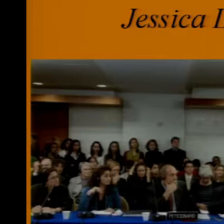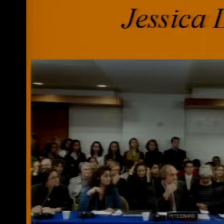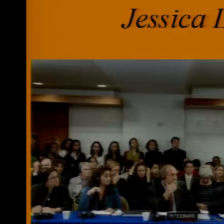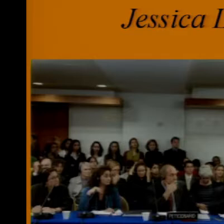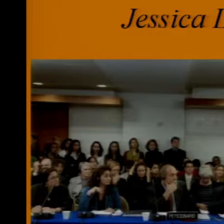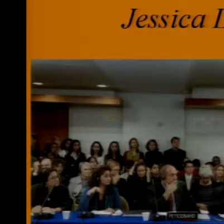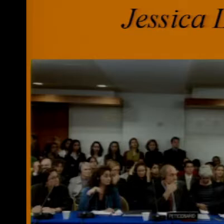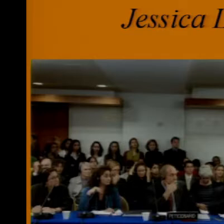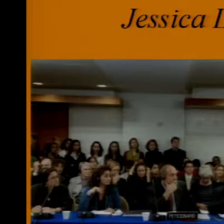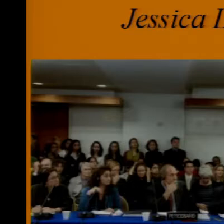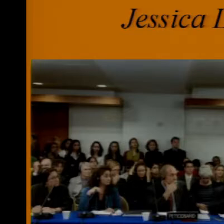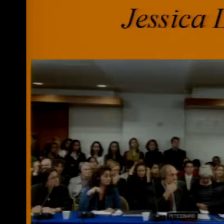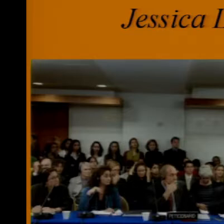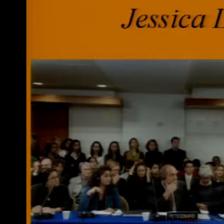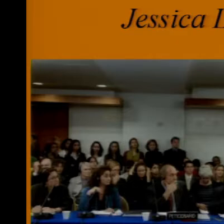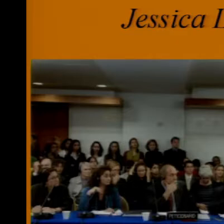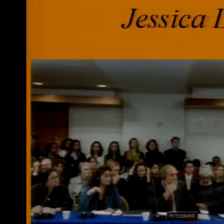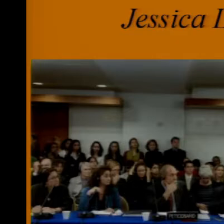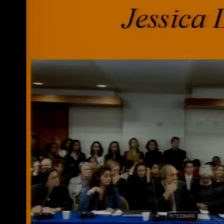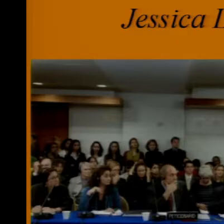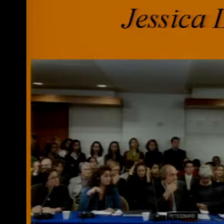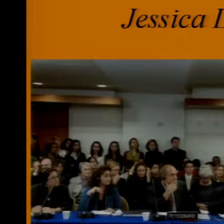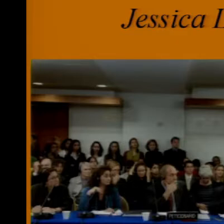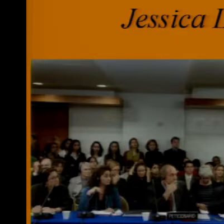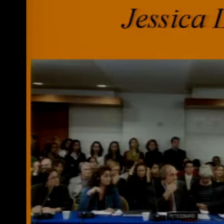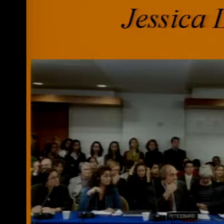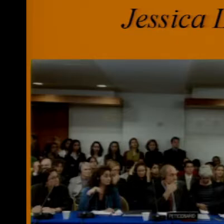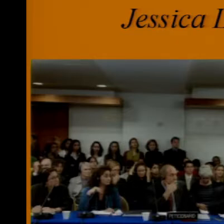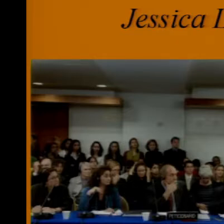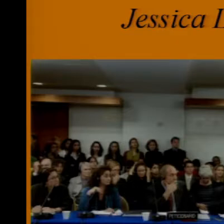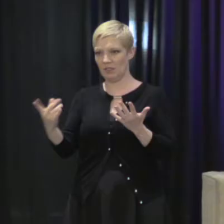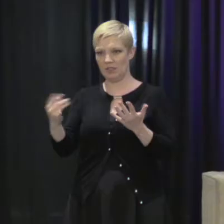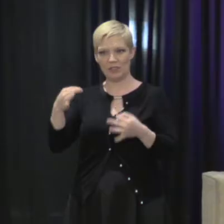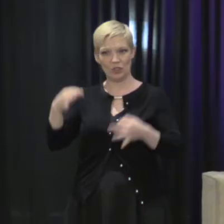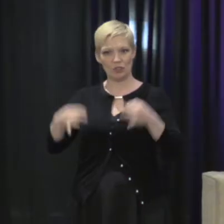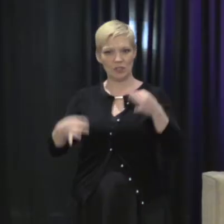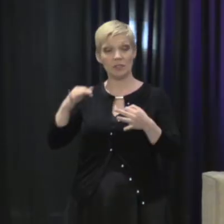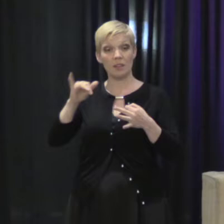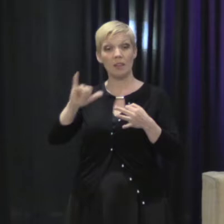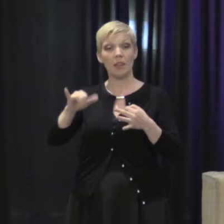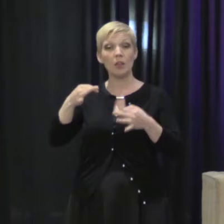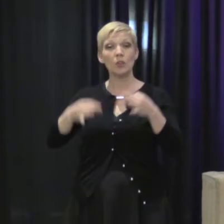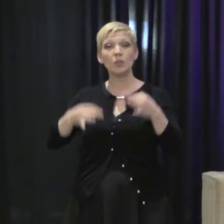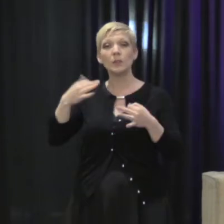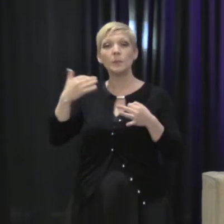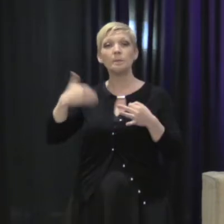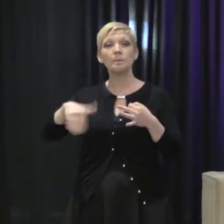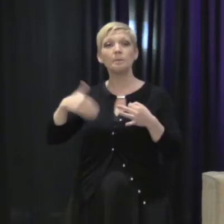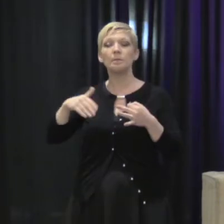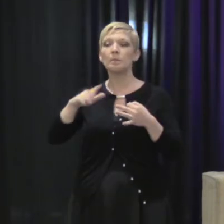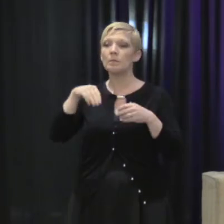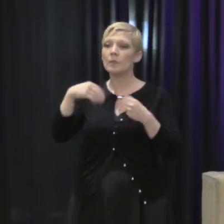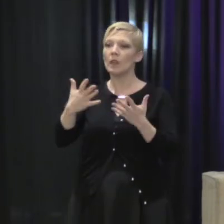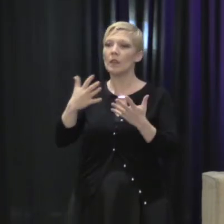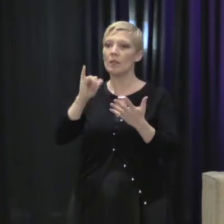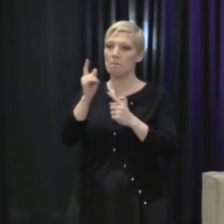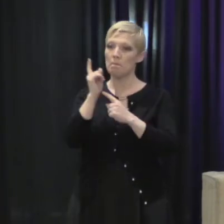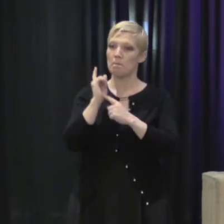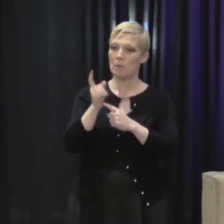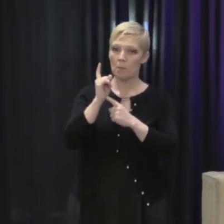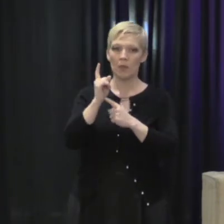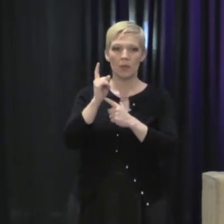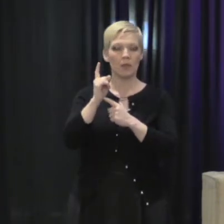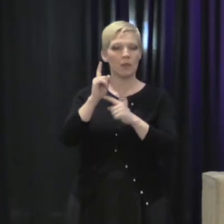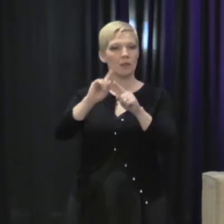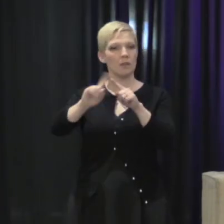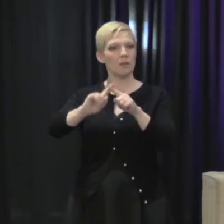the commission that we had. We had a series of hearings. These hearings provided such a moment for Jessica in so many